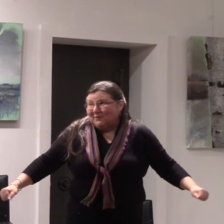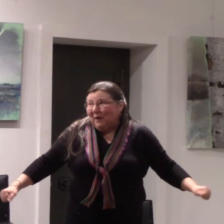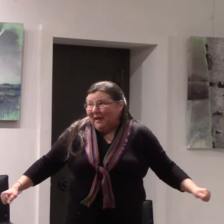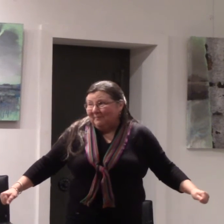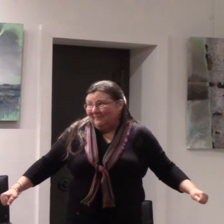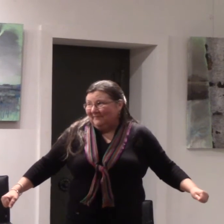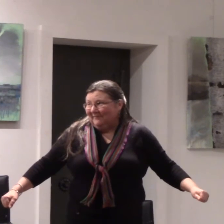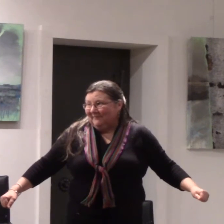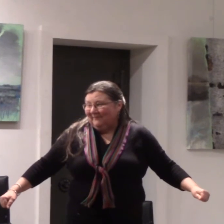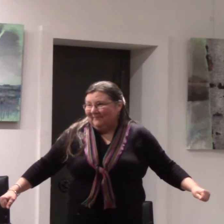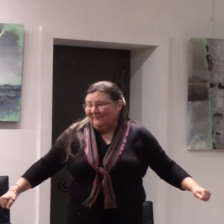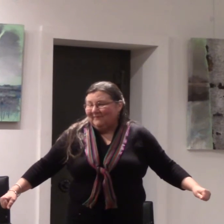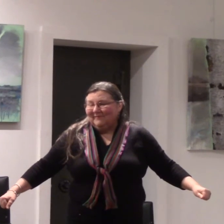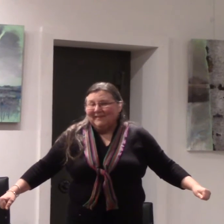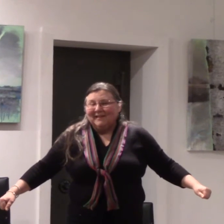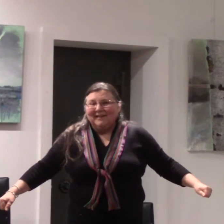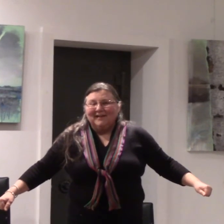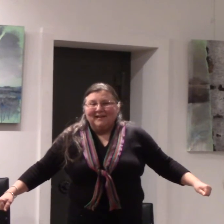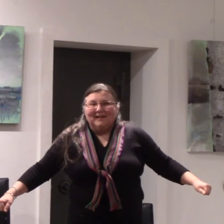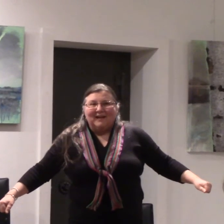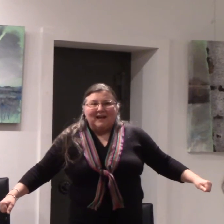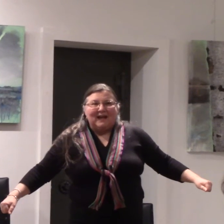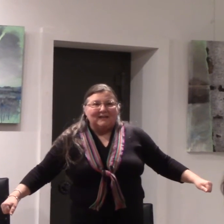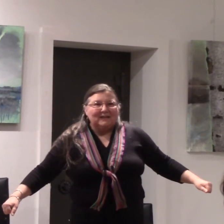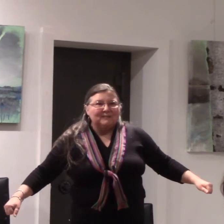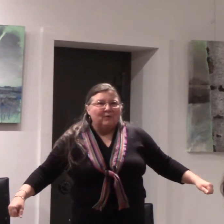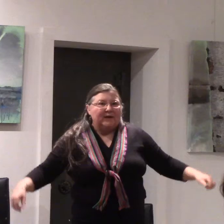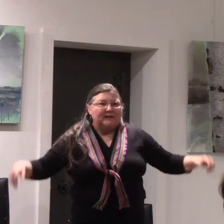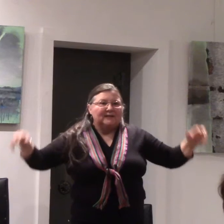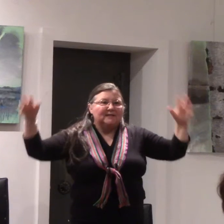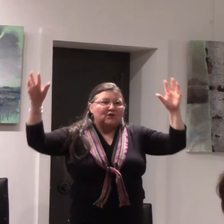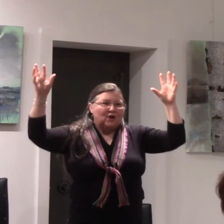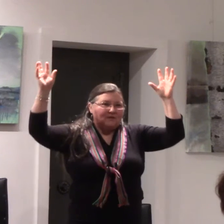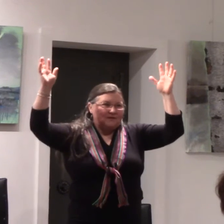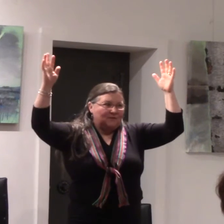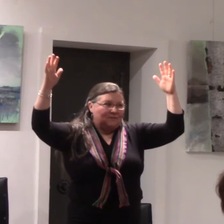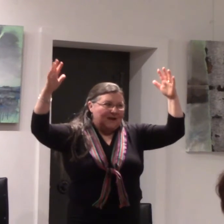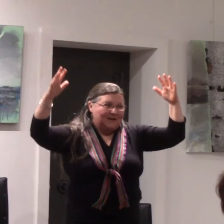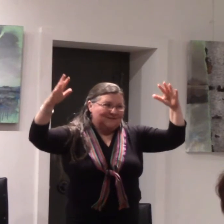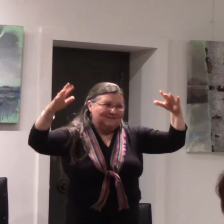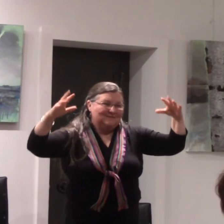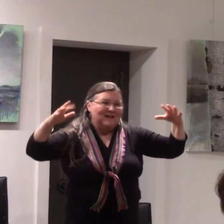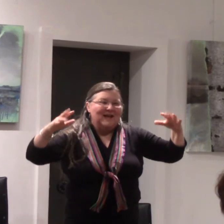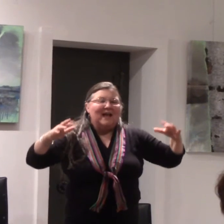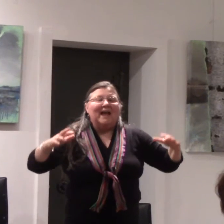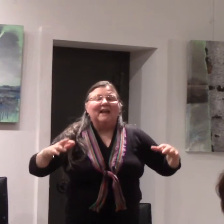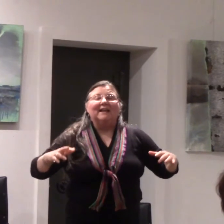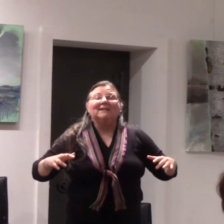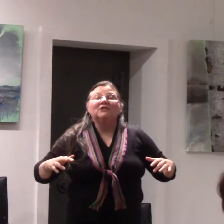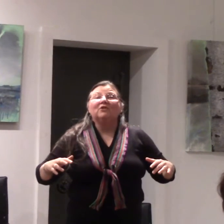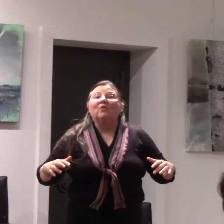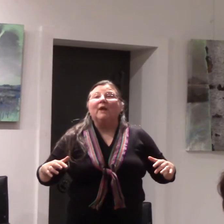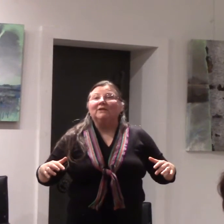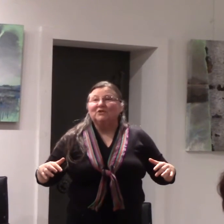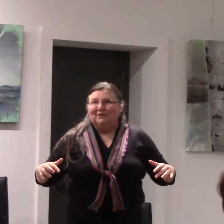swim at this point it starts to rain and it's torrential